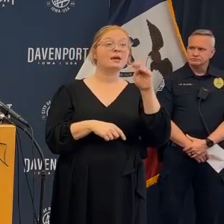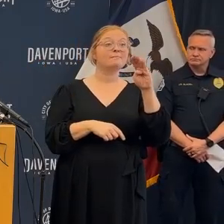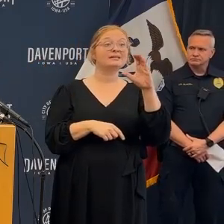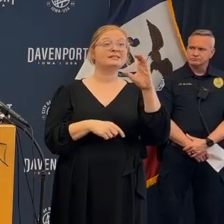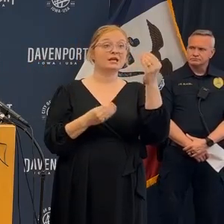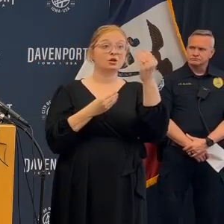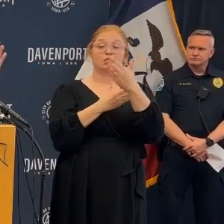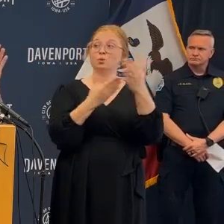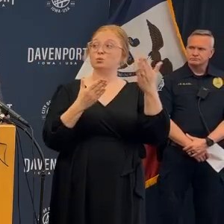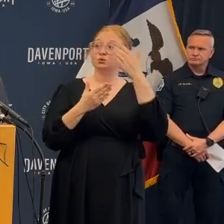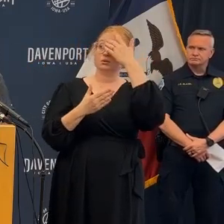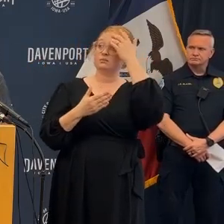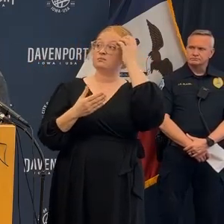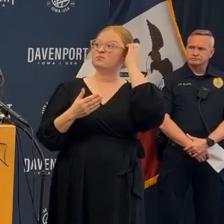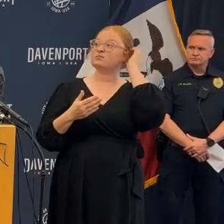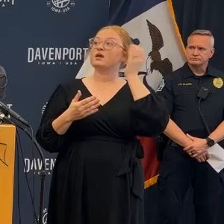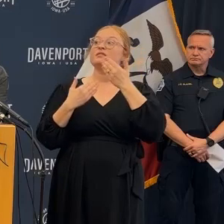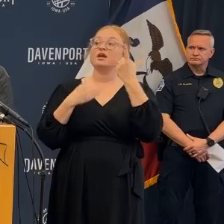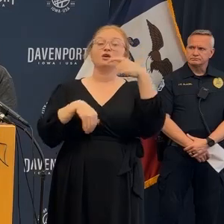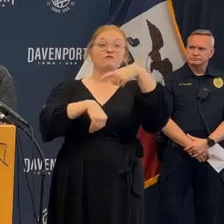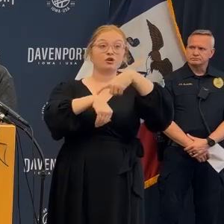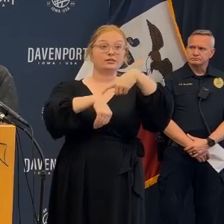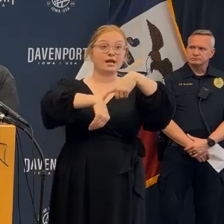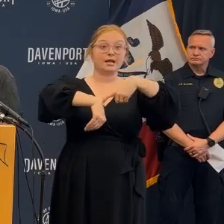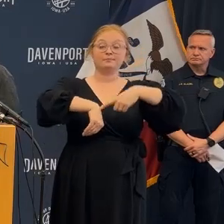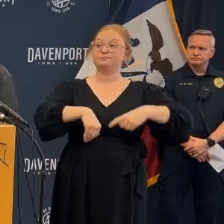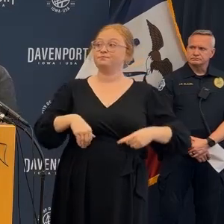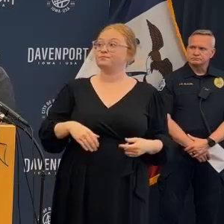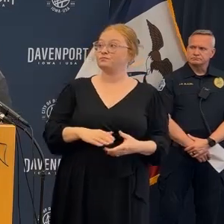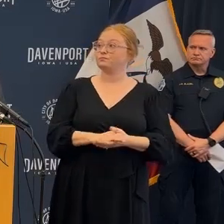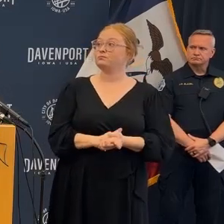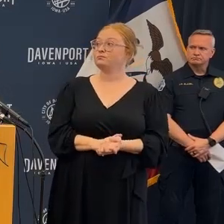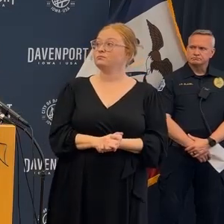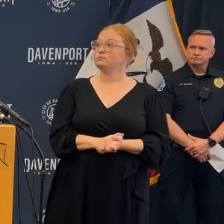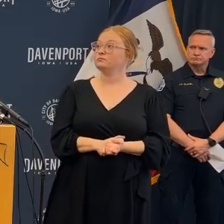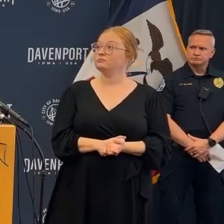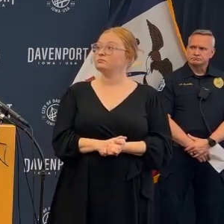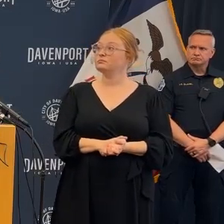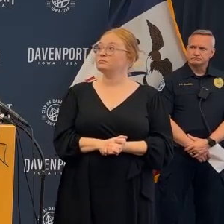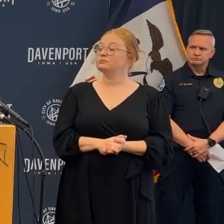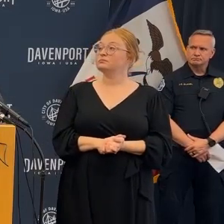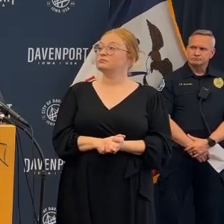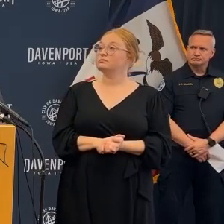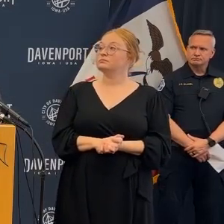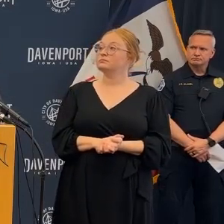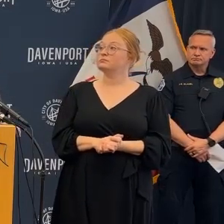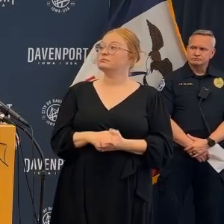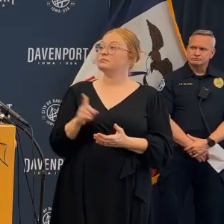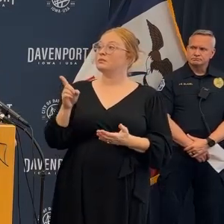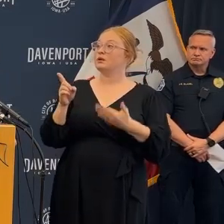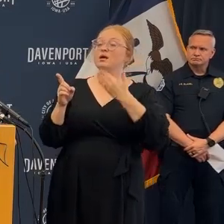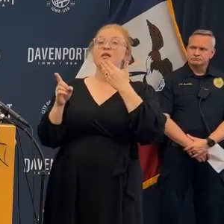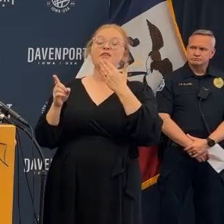so thank you for that I'll take questions raise your hand I'll point out I'll start right to left ma'am Maggie